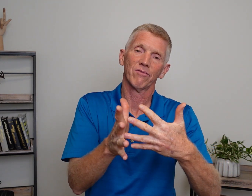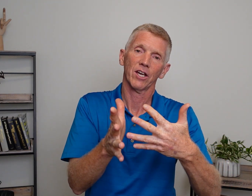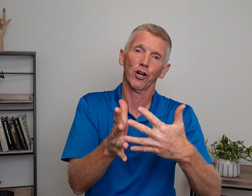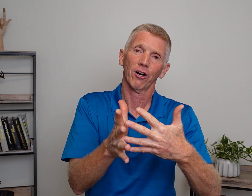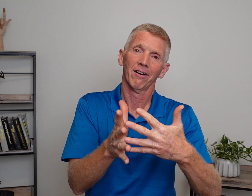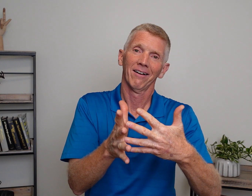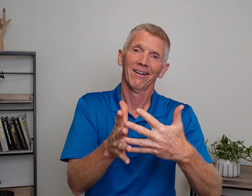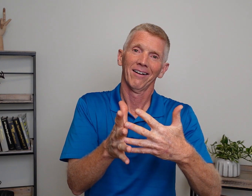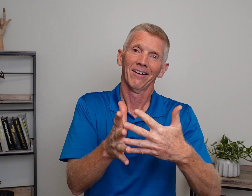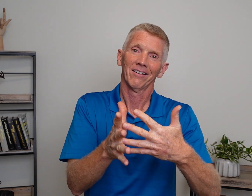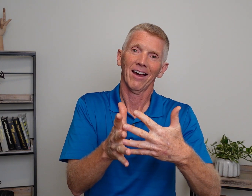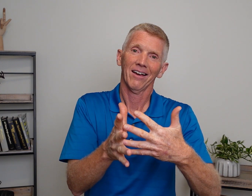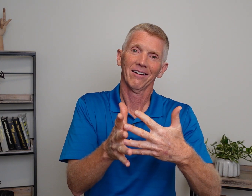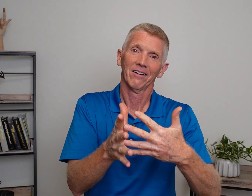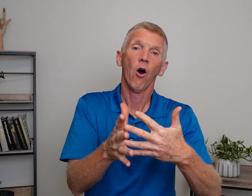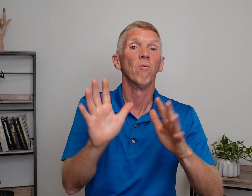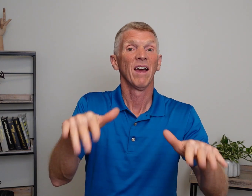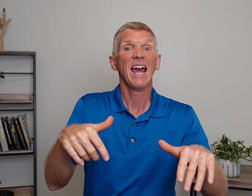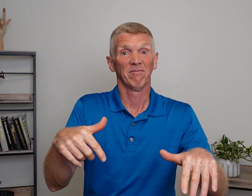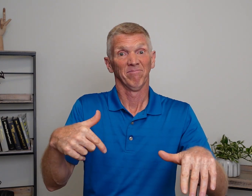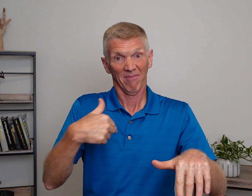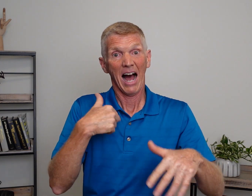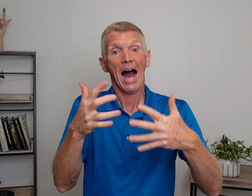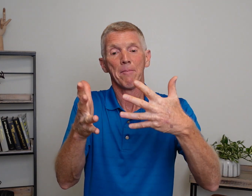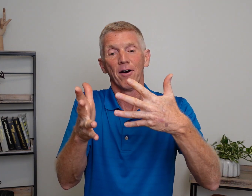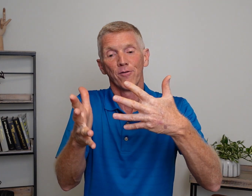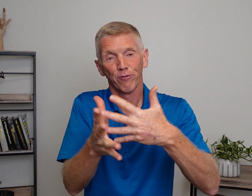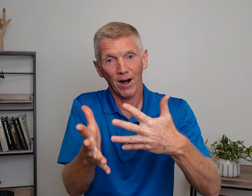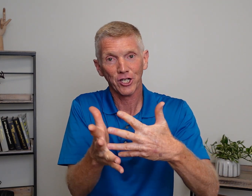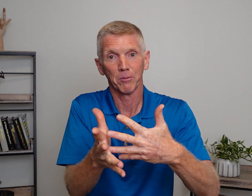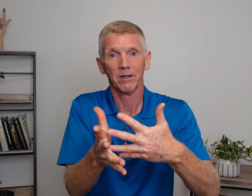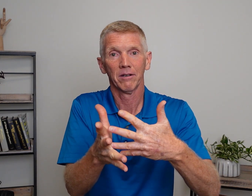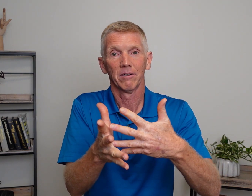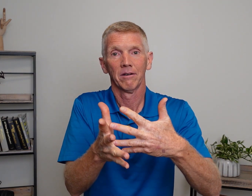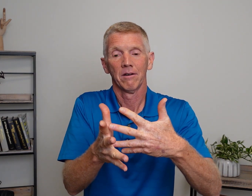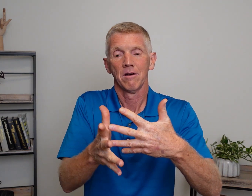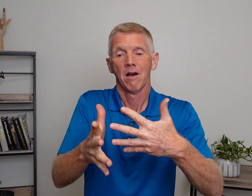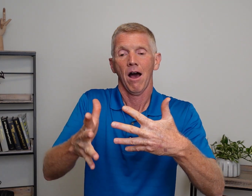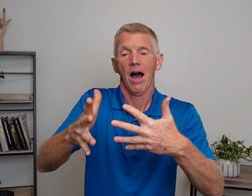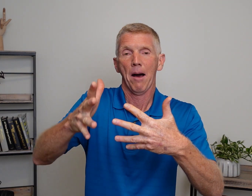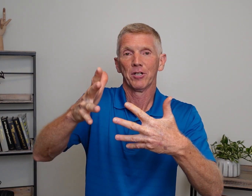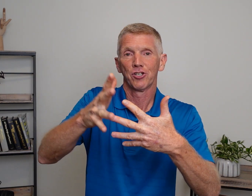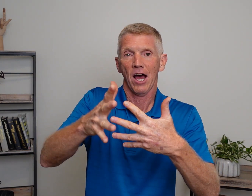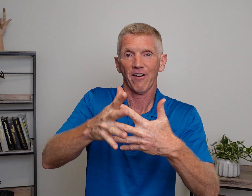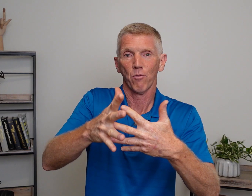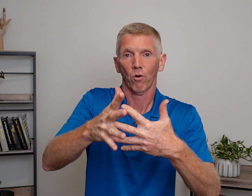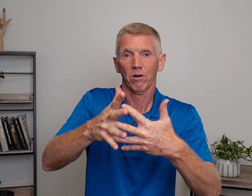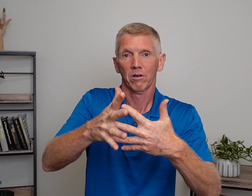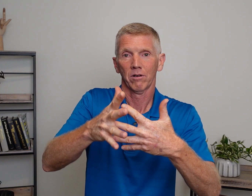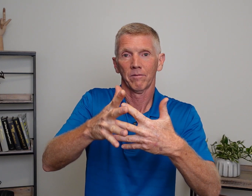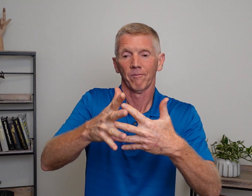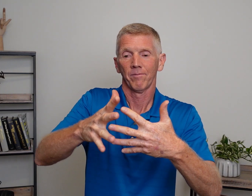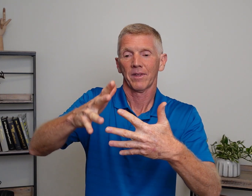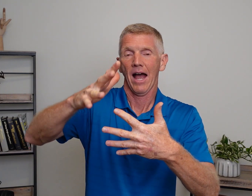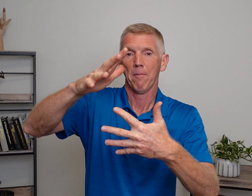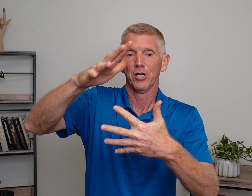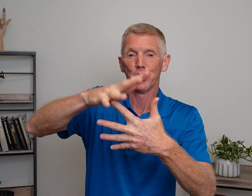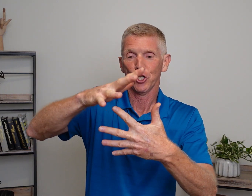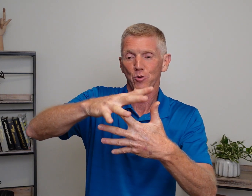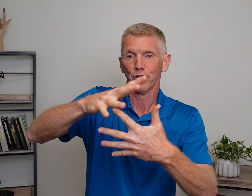finger. Okay? Oh, hey. I'm a freshman. I'm a sophomore. I'm a junior.